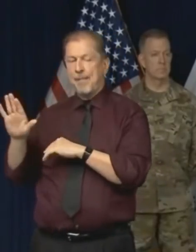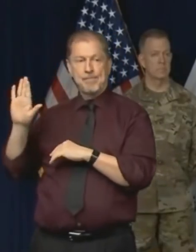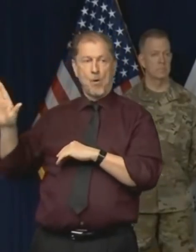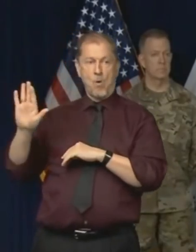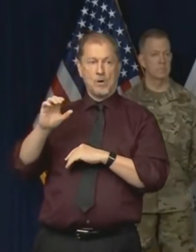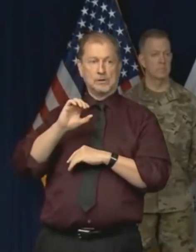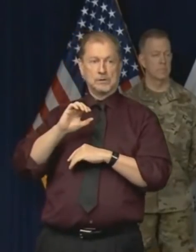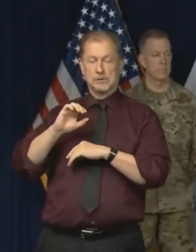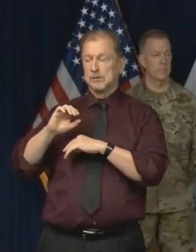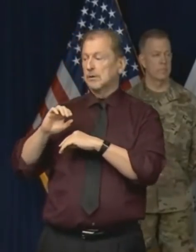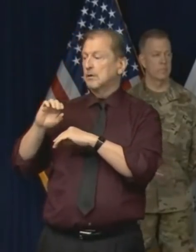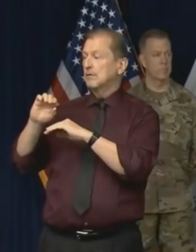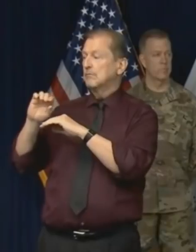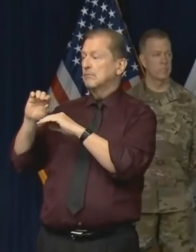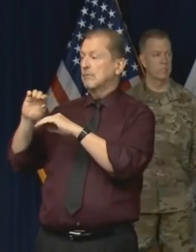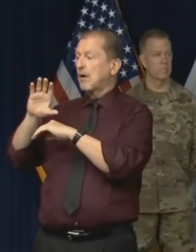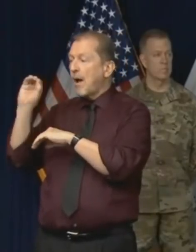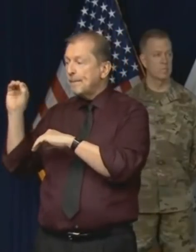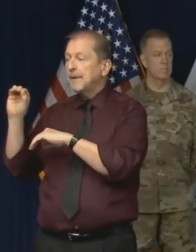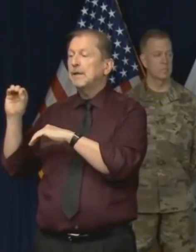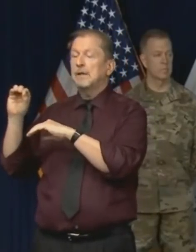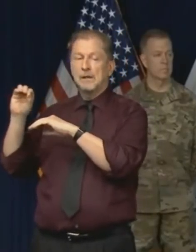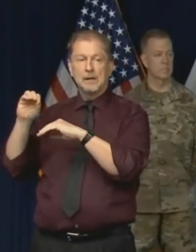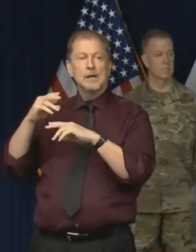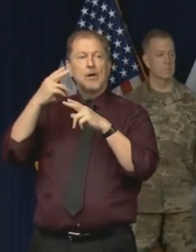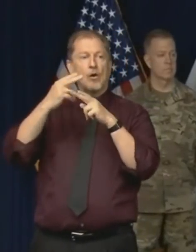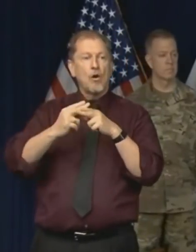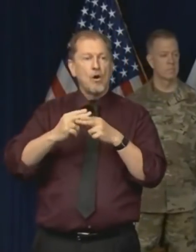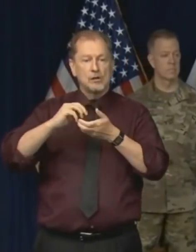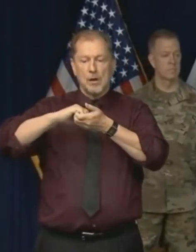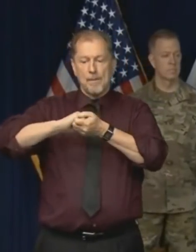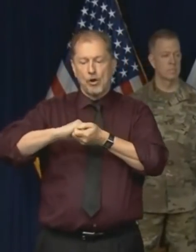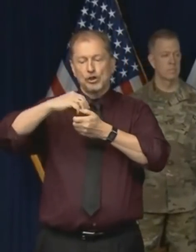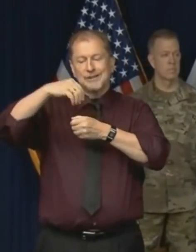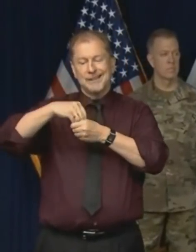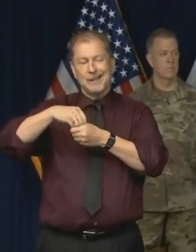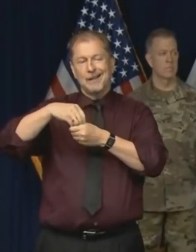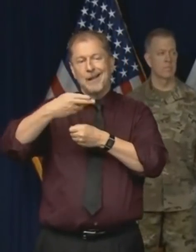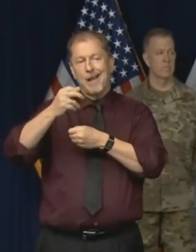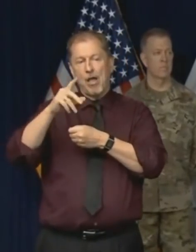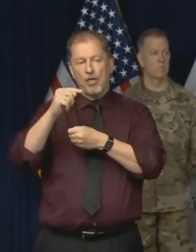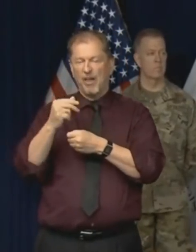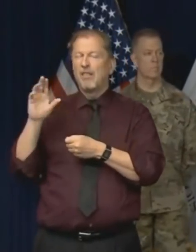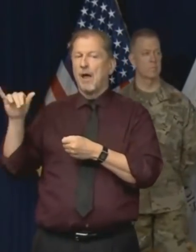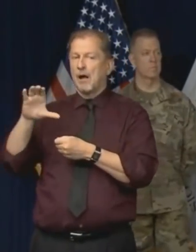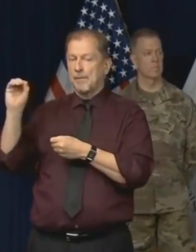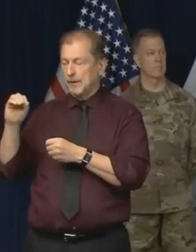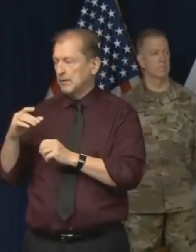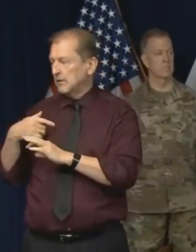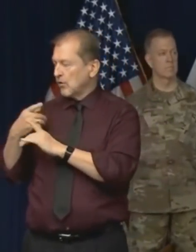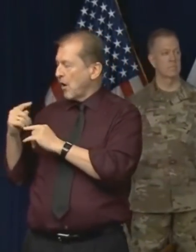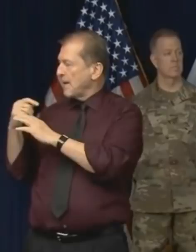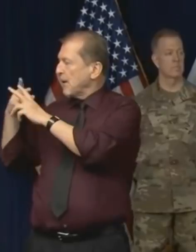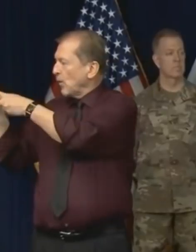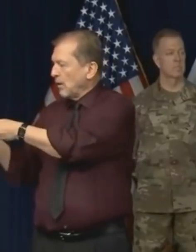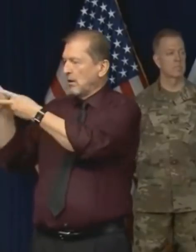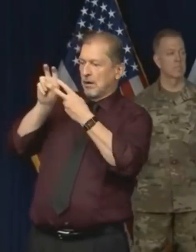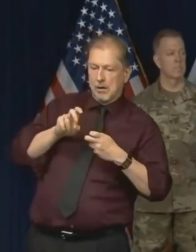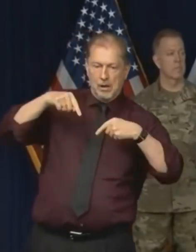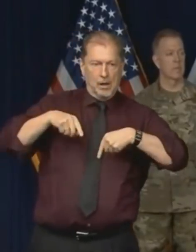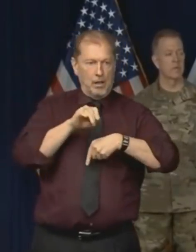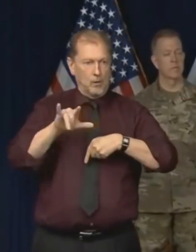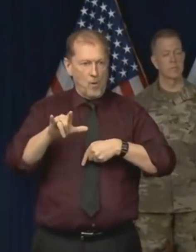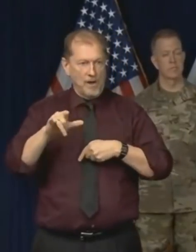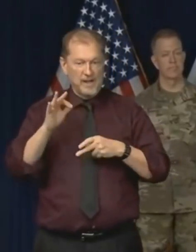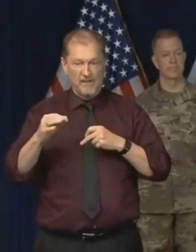who I happen to know for many years, an organization called Partners in Health. And so we're looking at putting that together for the state of Illinois. So we'll